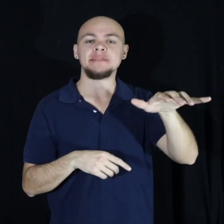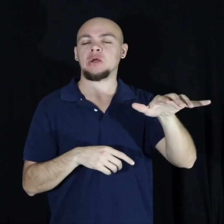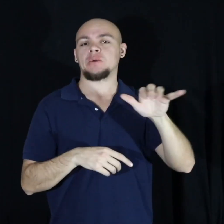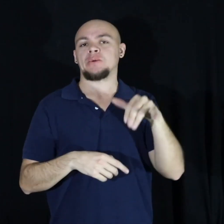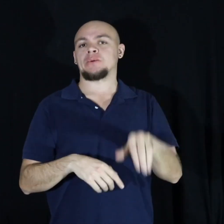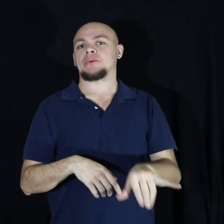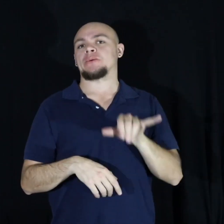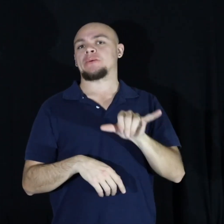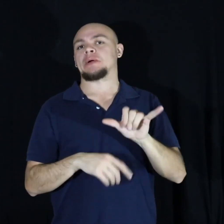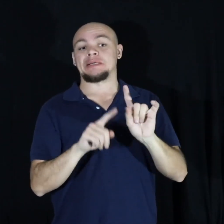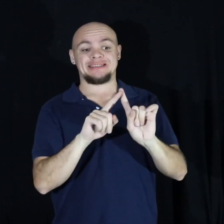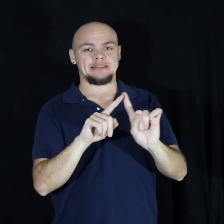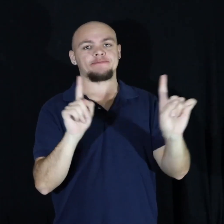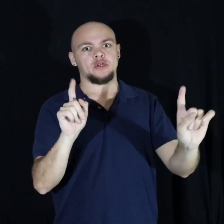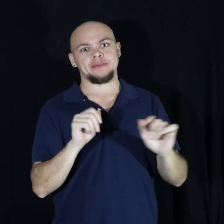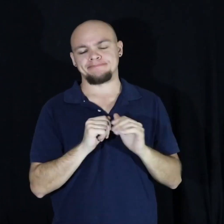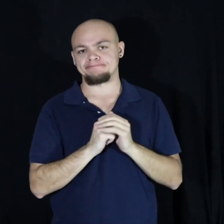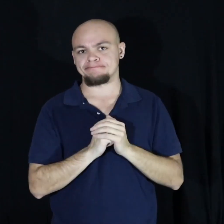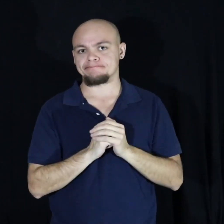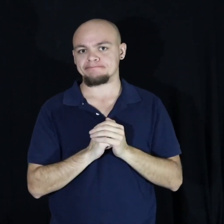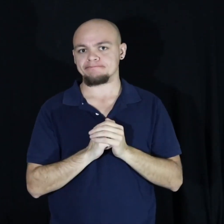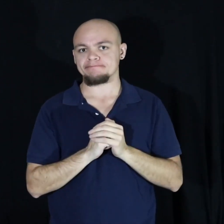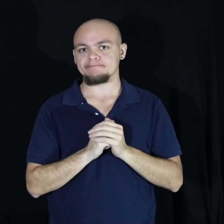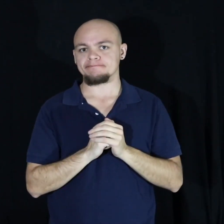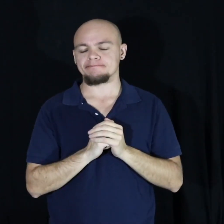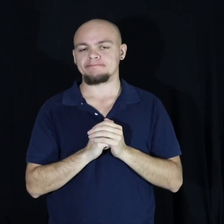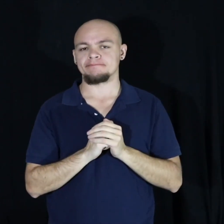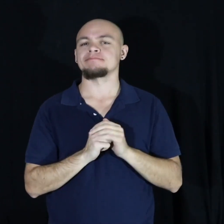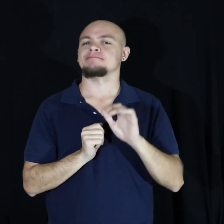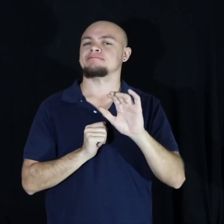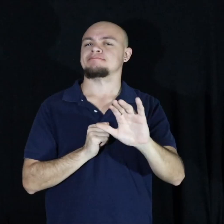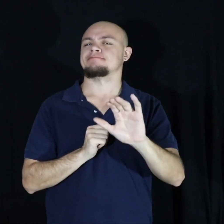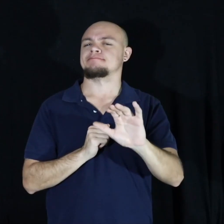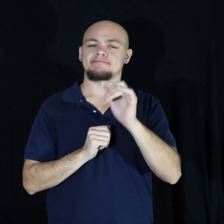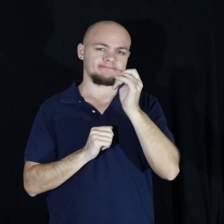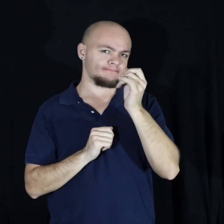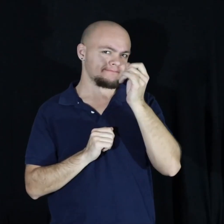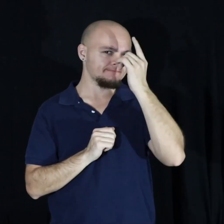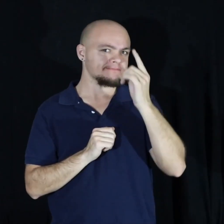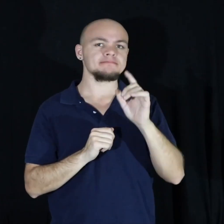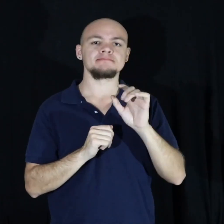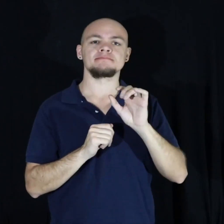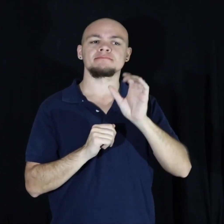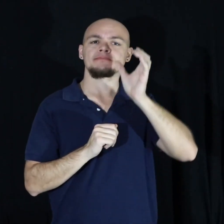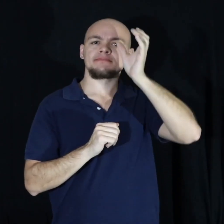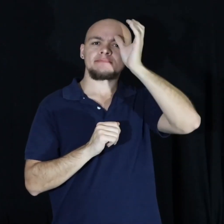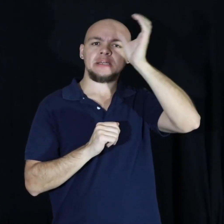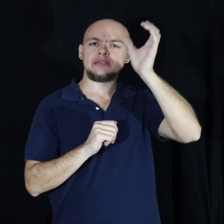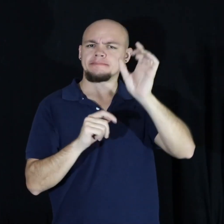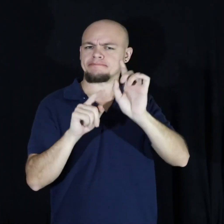now I believe you'd have a different concept of it now